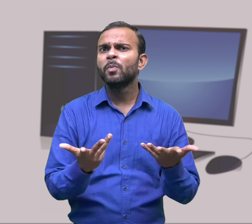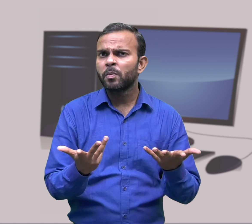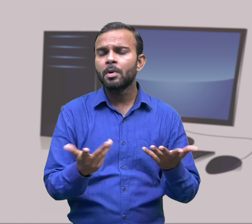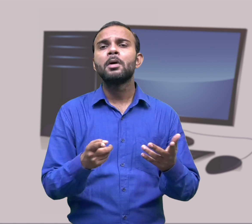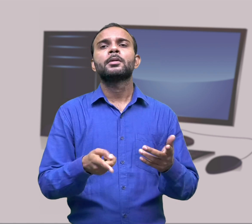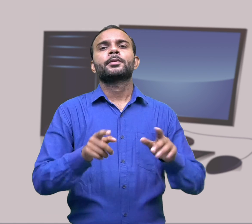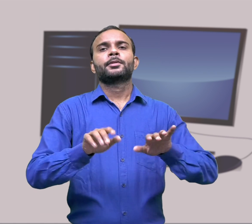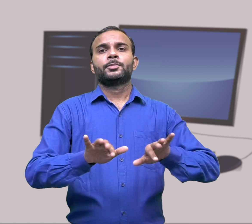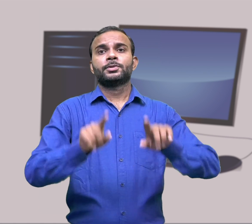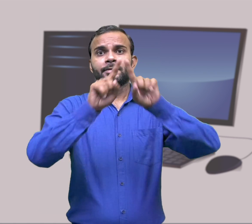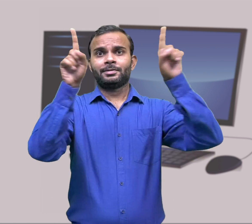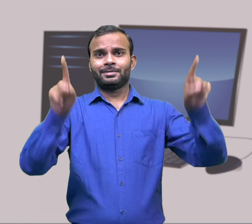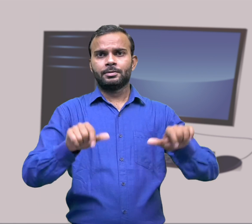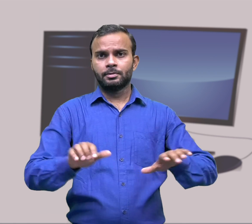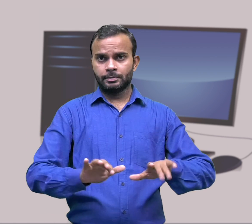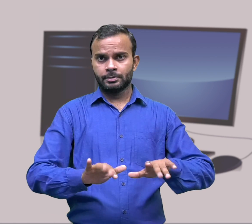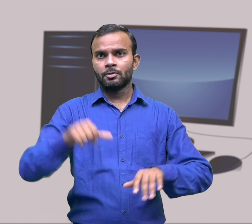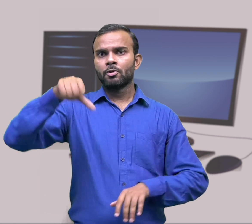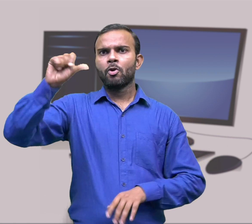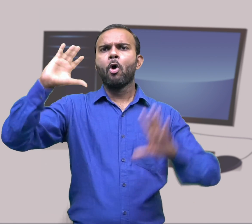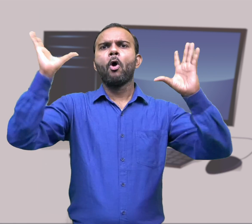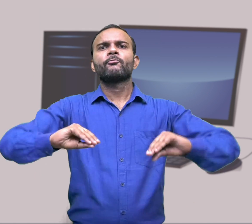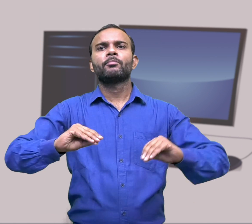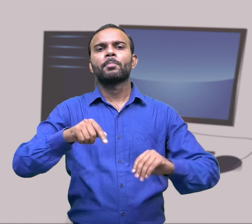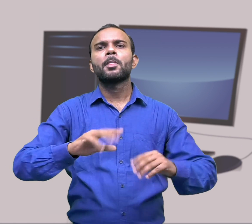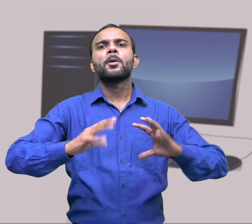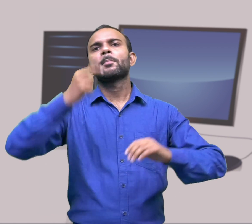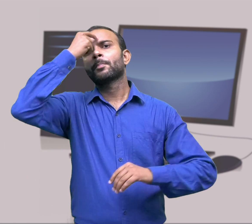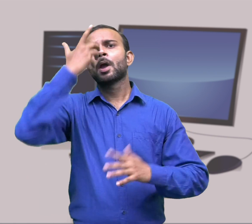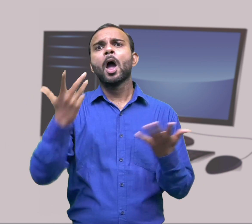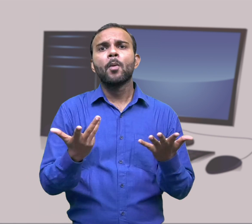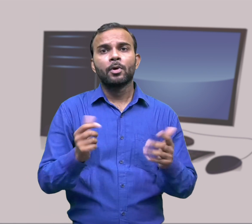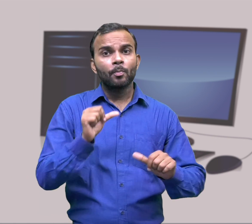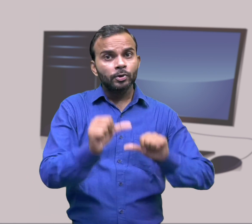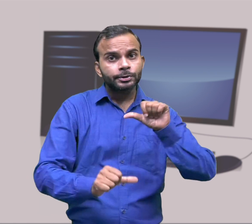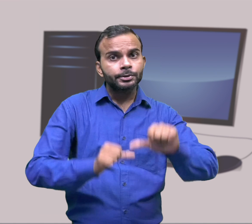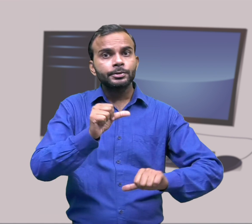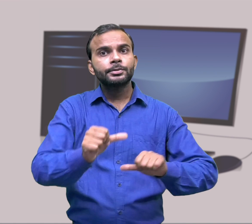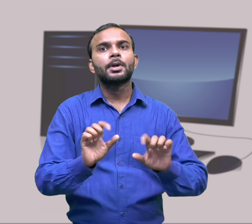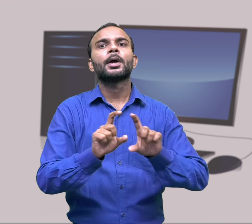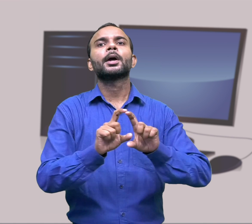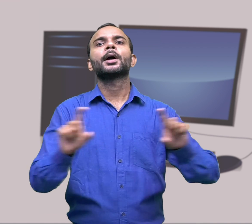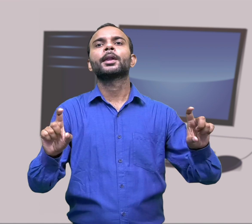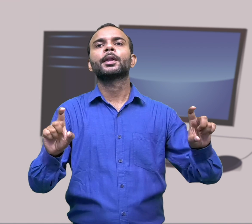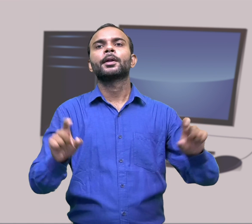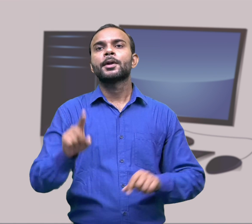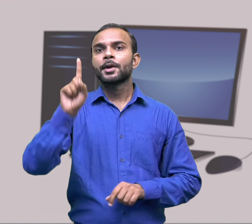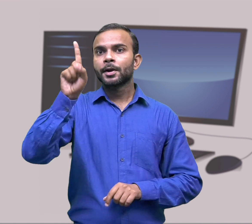technician to get the computer fixed. So it is very important to shut down the computer system